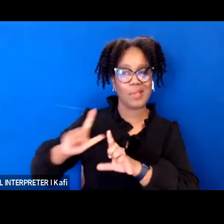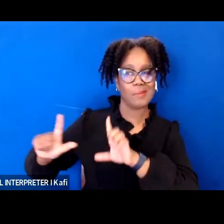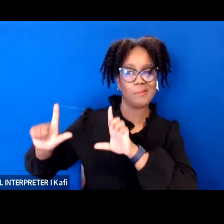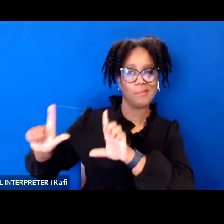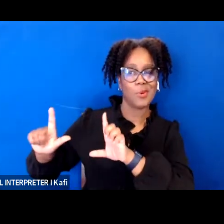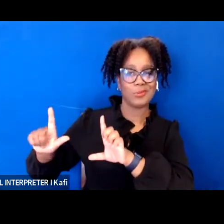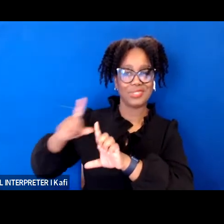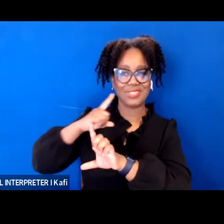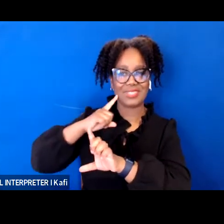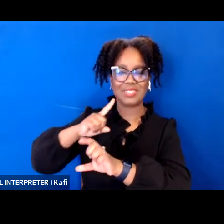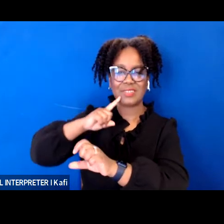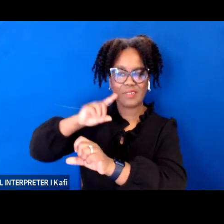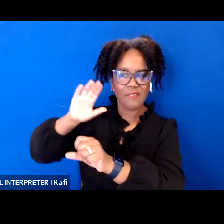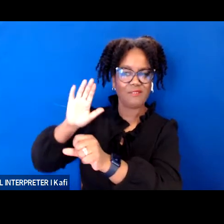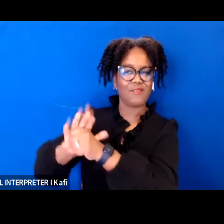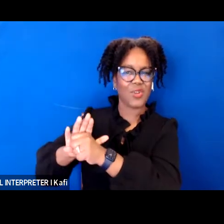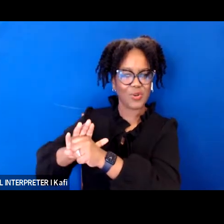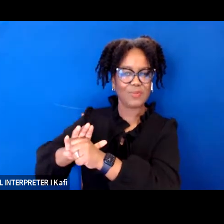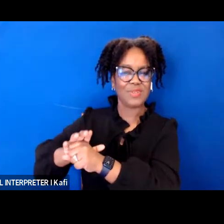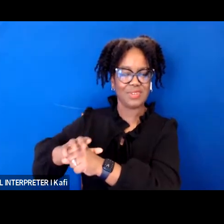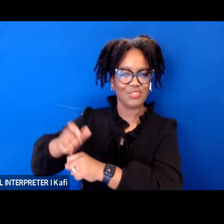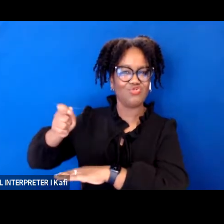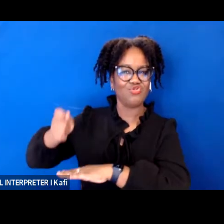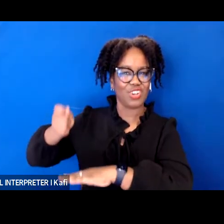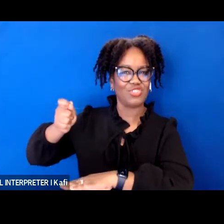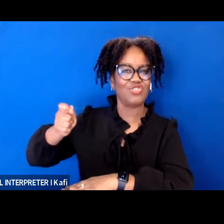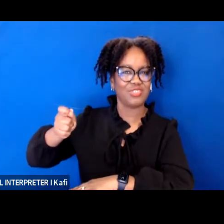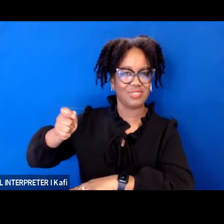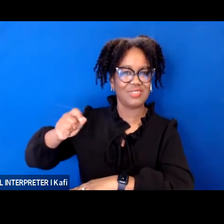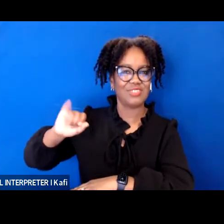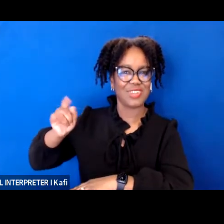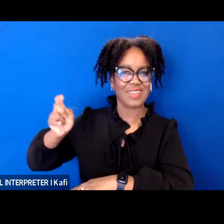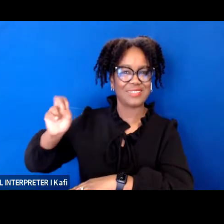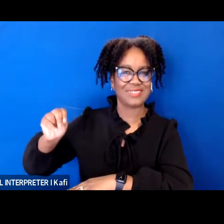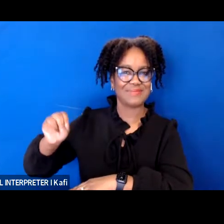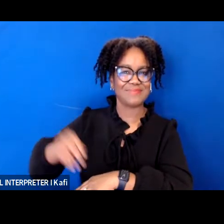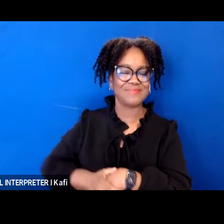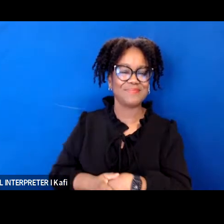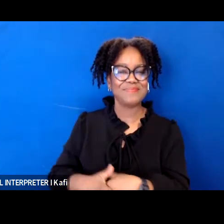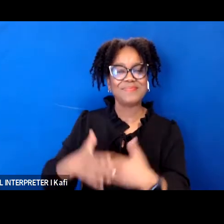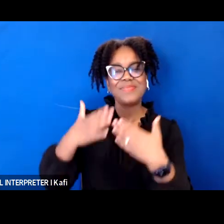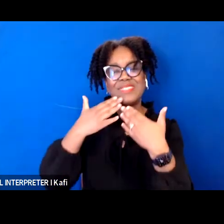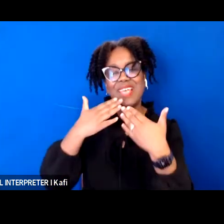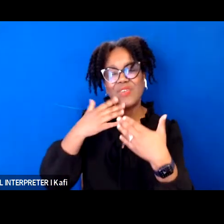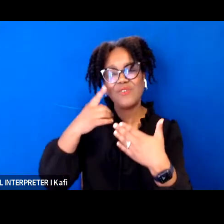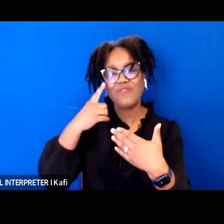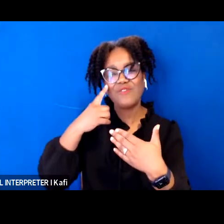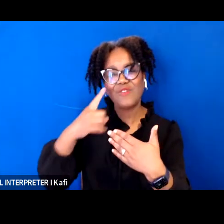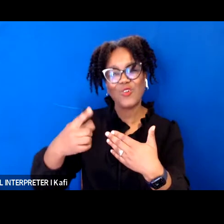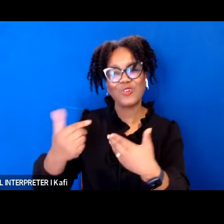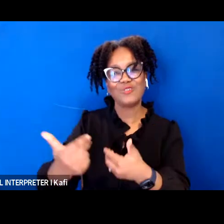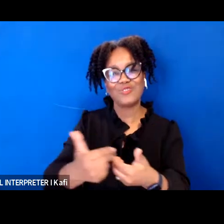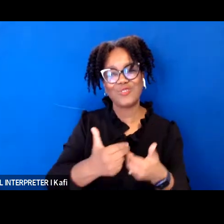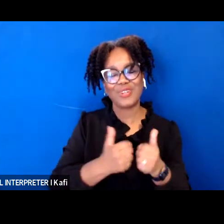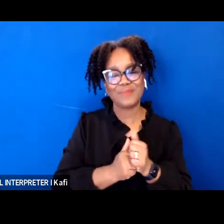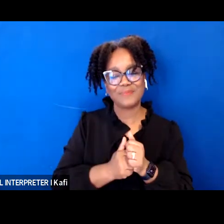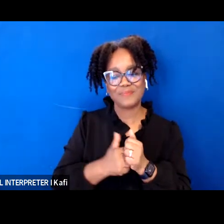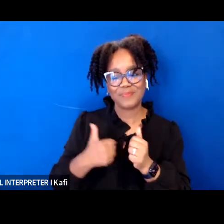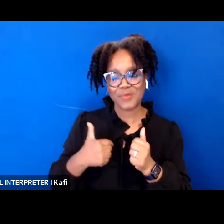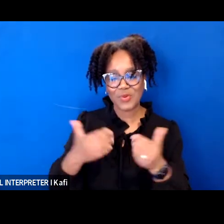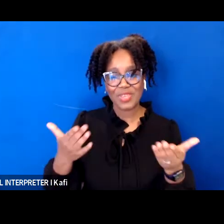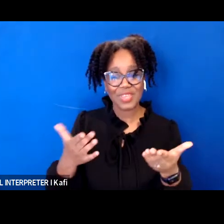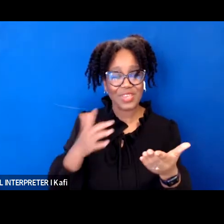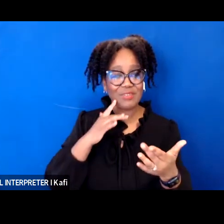just so thank you all for joining and as we're here to celebrate this historic moment for judge